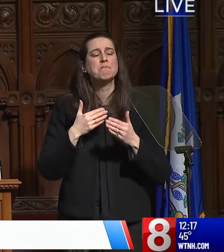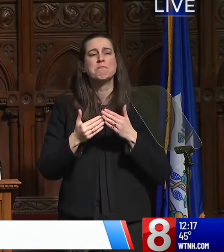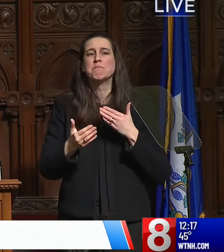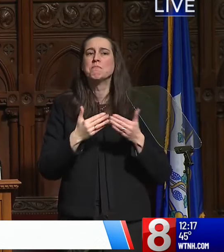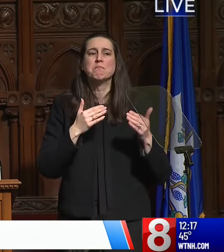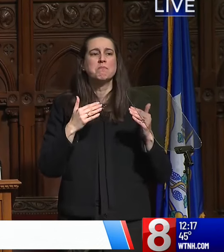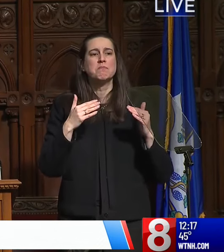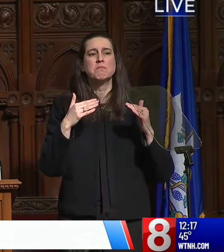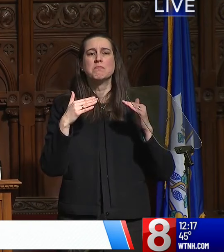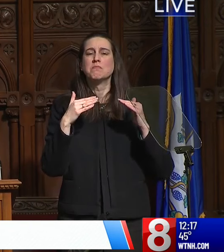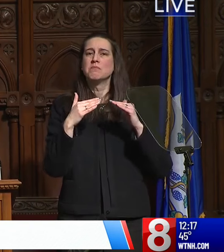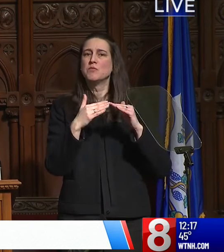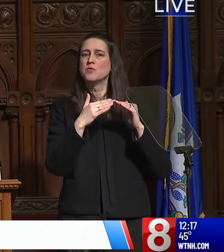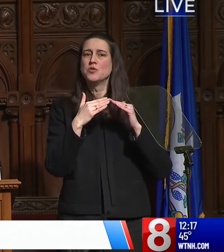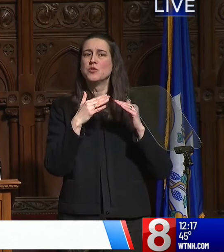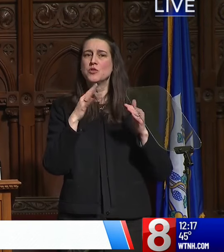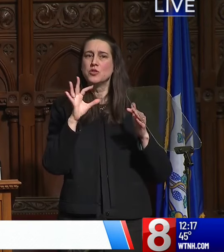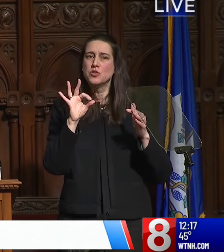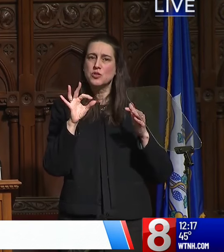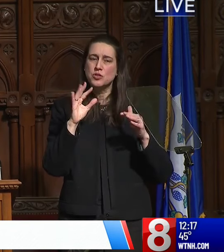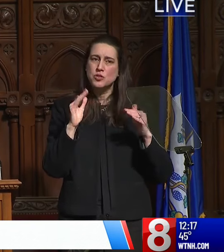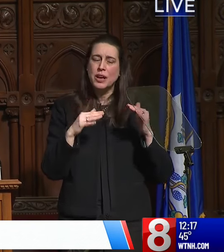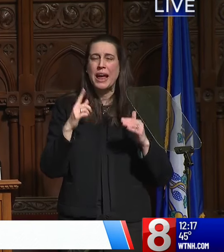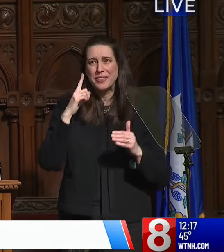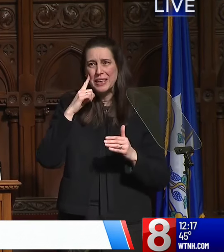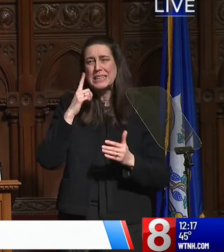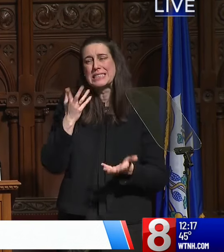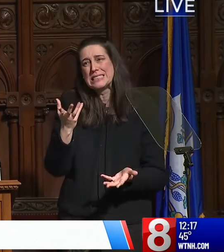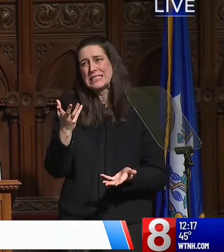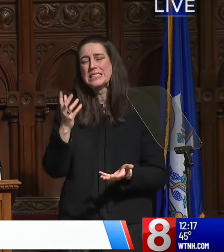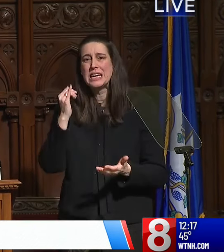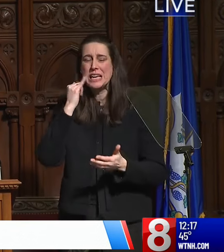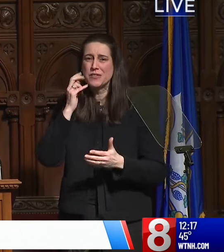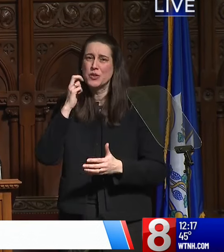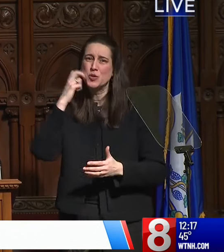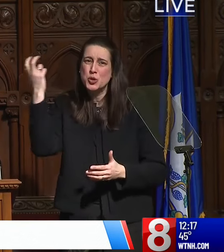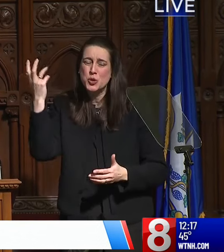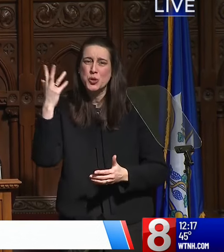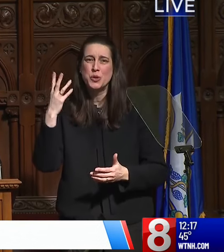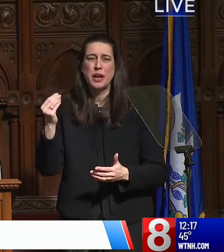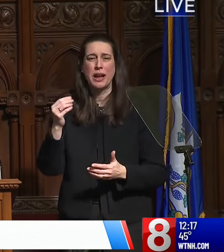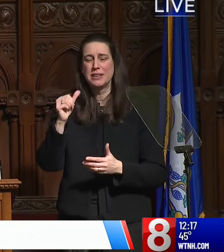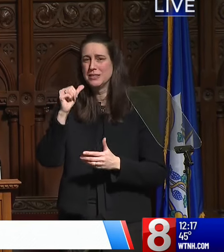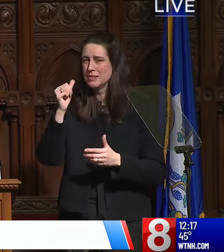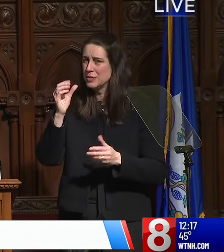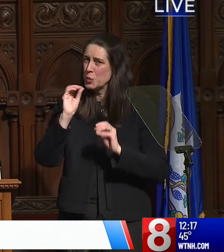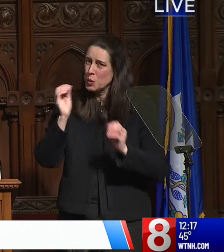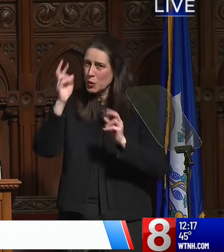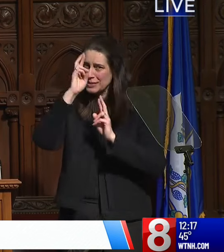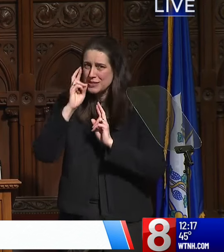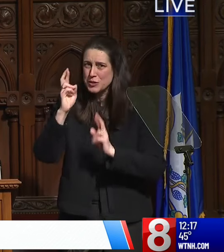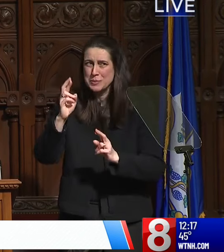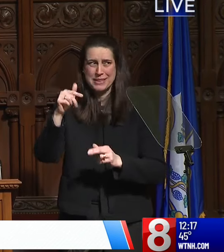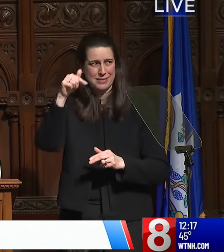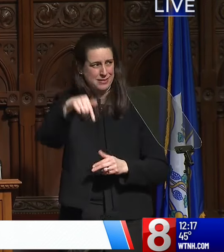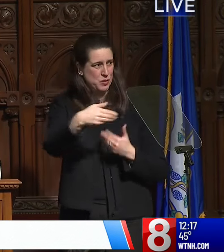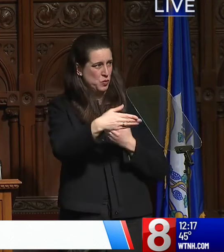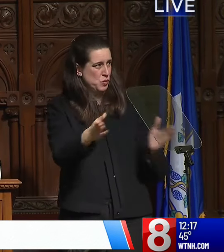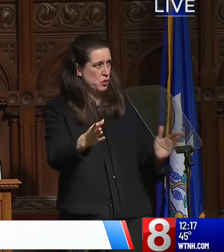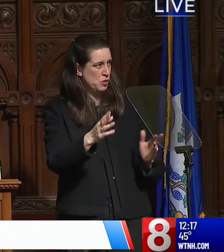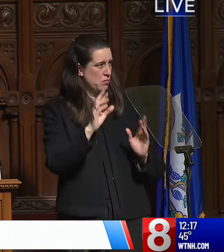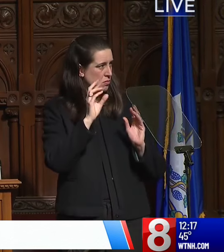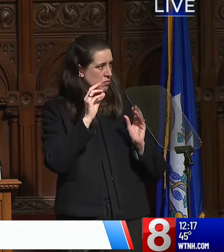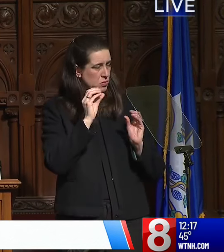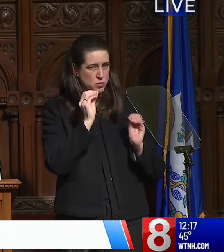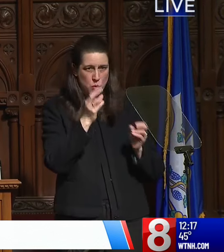cause, I think you do a disservice when you're rude and disrespectful in a room like this, disrespecting the people in this